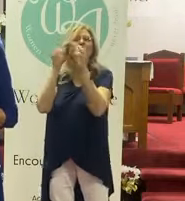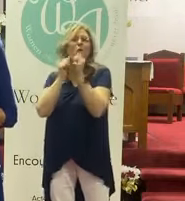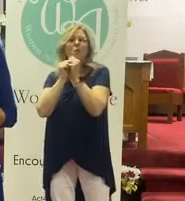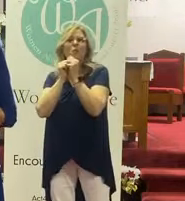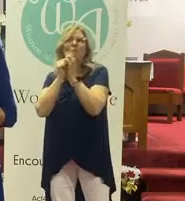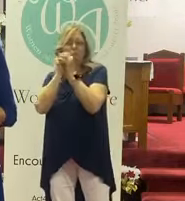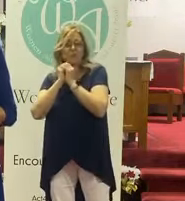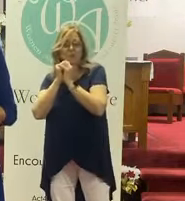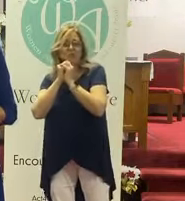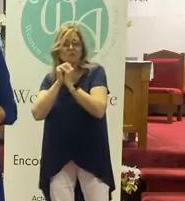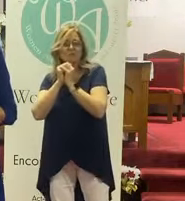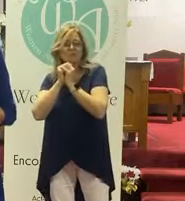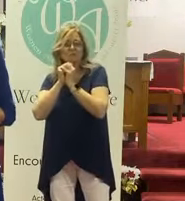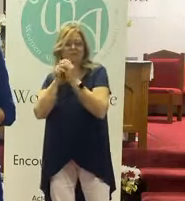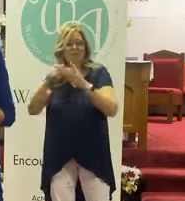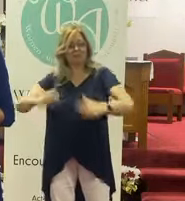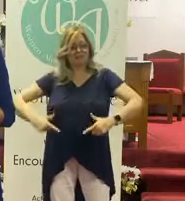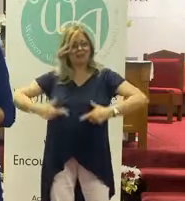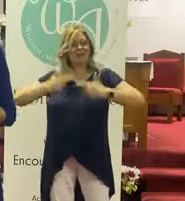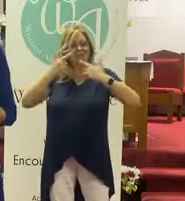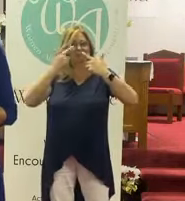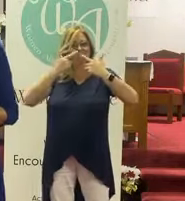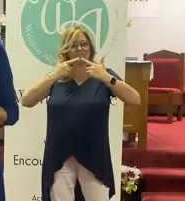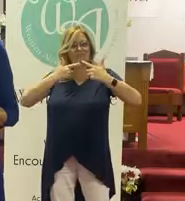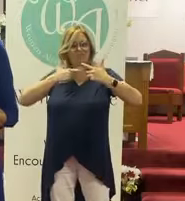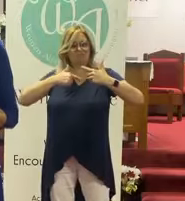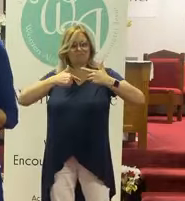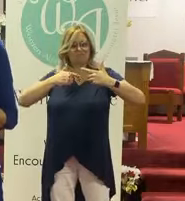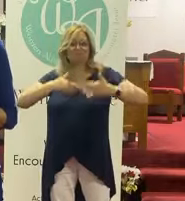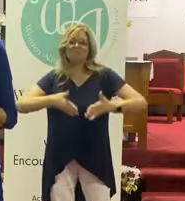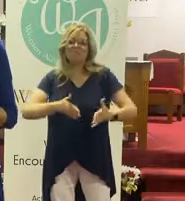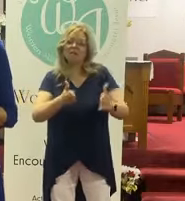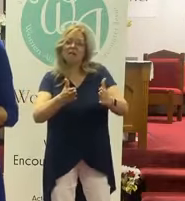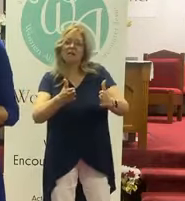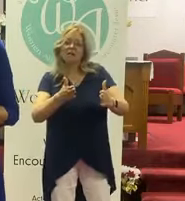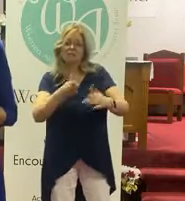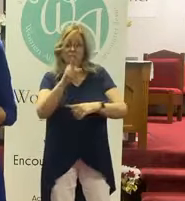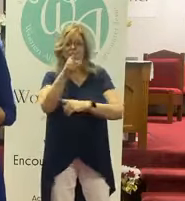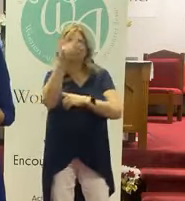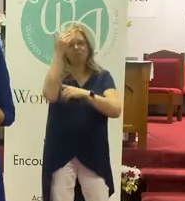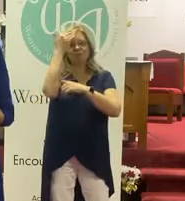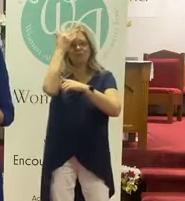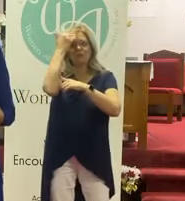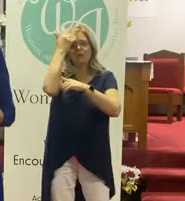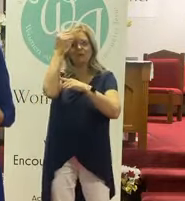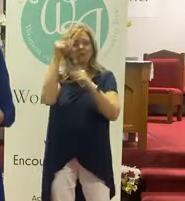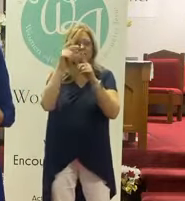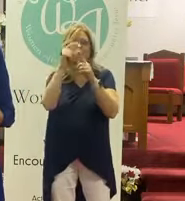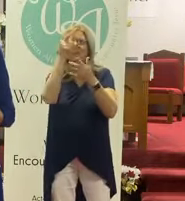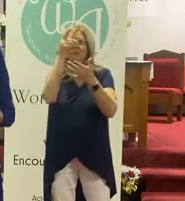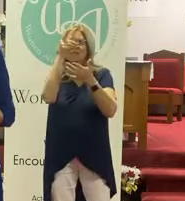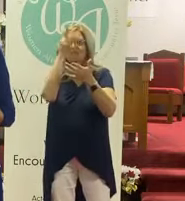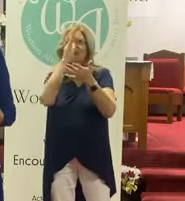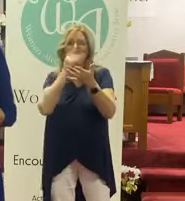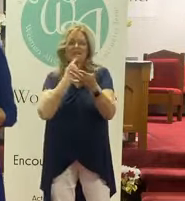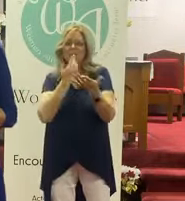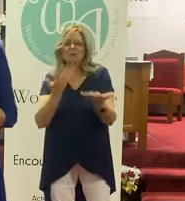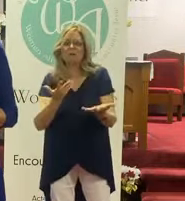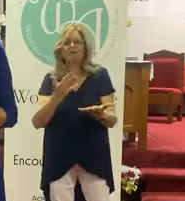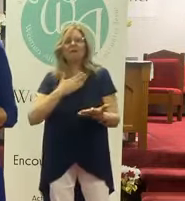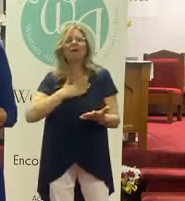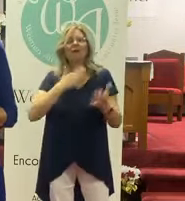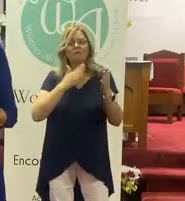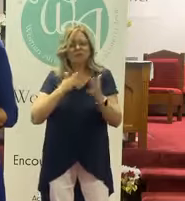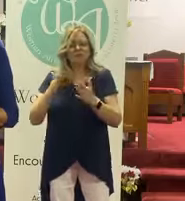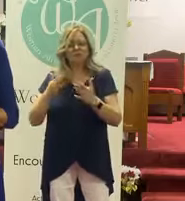as a lifestyle, that intimacy as a lifestyle, then you know what the Word of God says. Mm-hmm. I make my